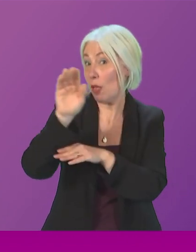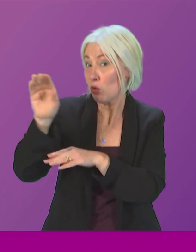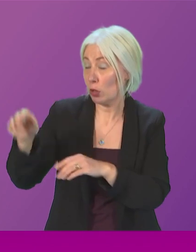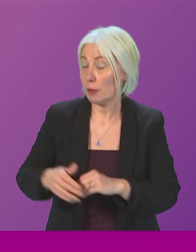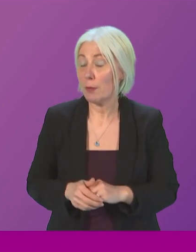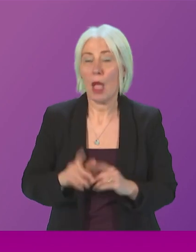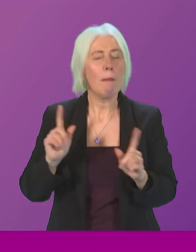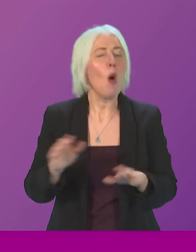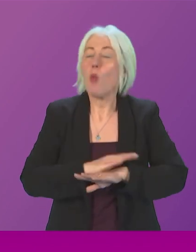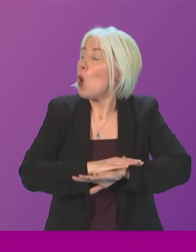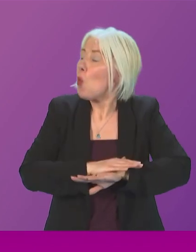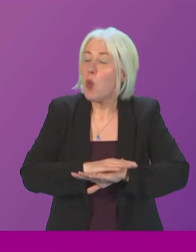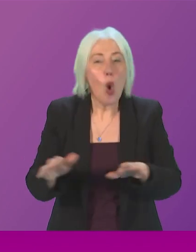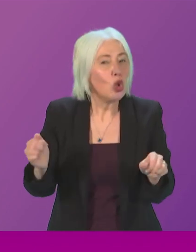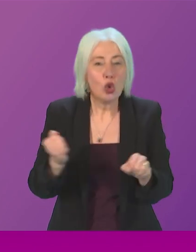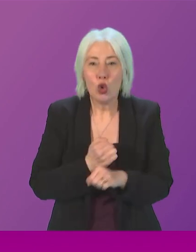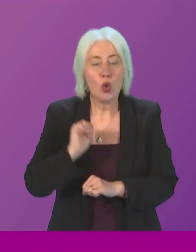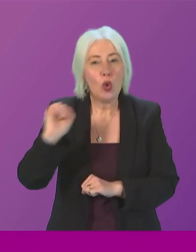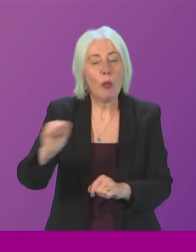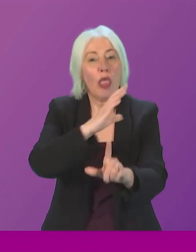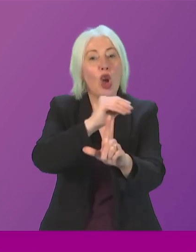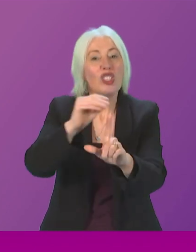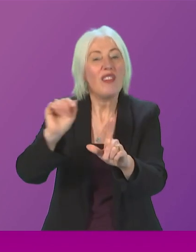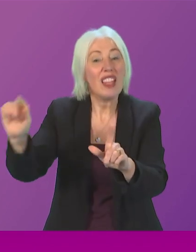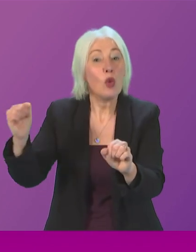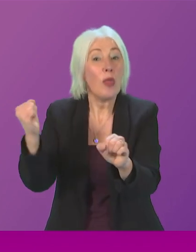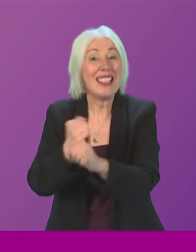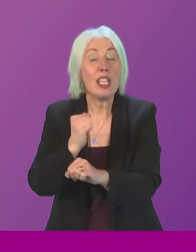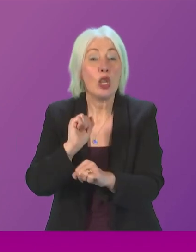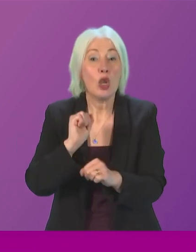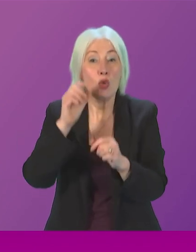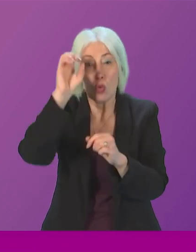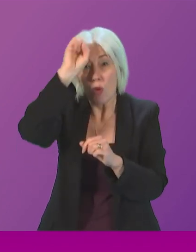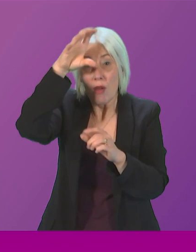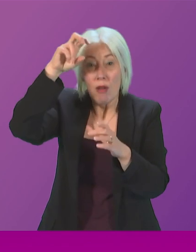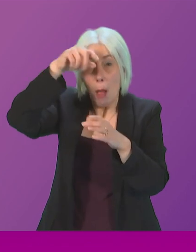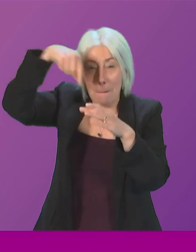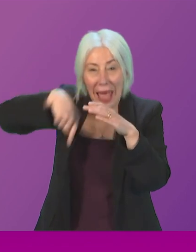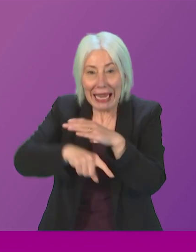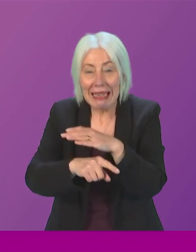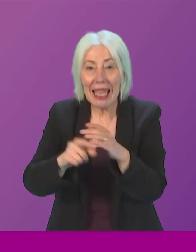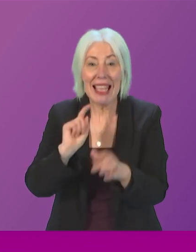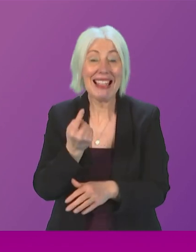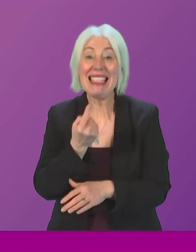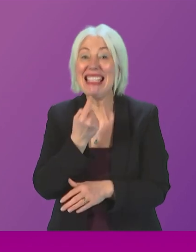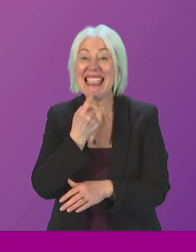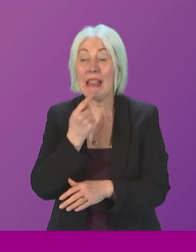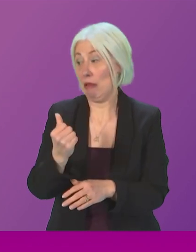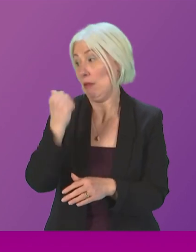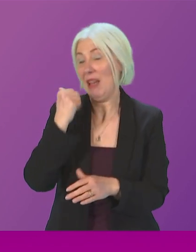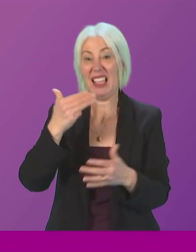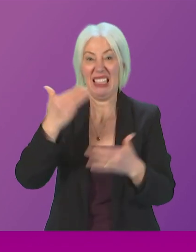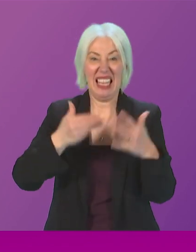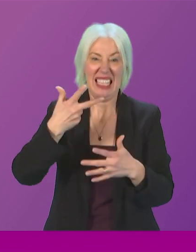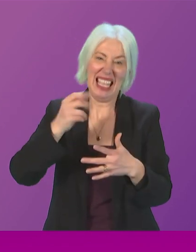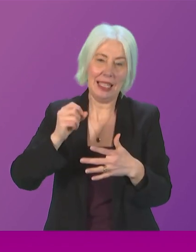won't do is what the Liam Cares Conservatives did to the mining and steel communities in the 1970s and 80s we won't throw a single worker in the North